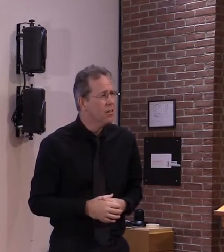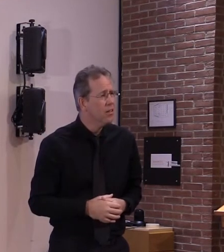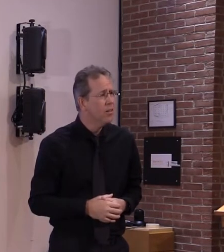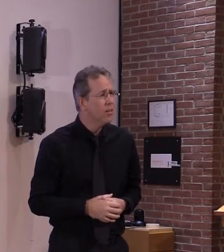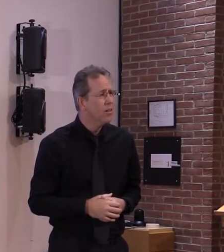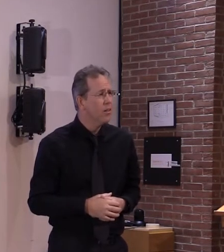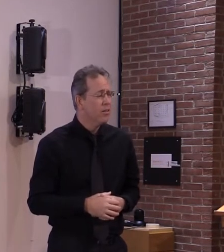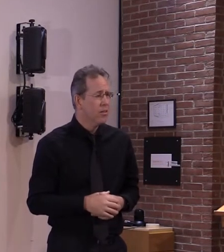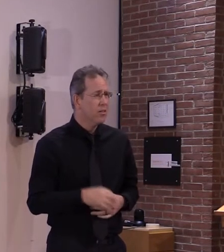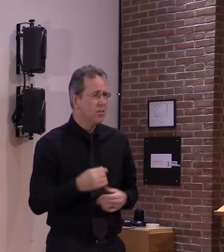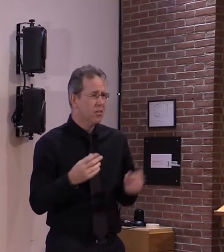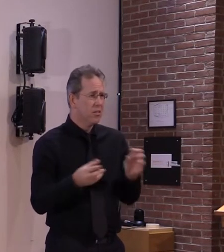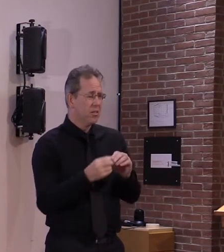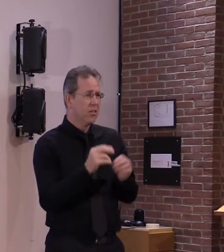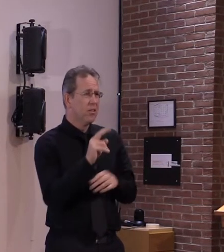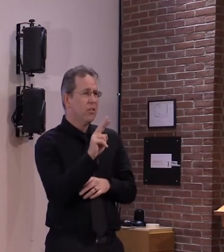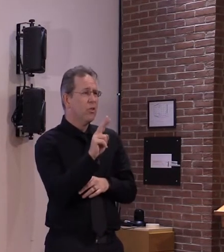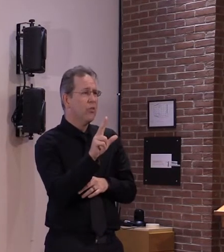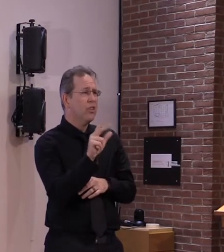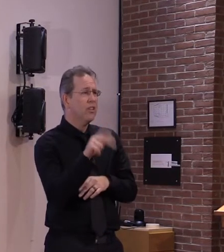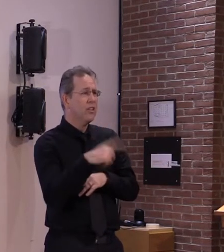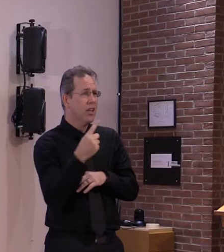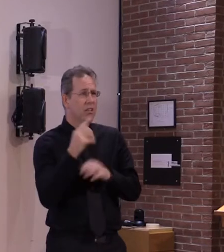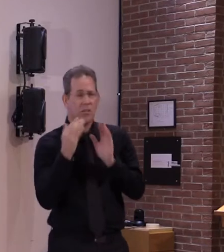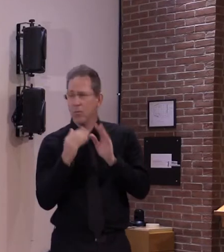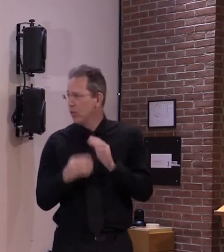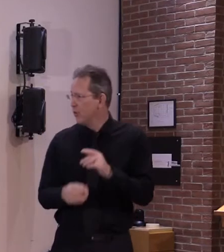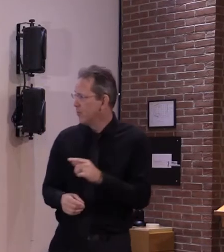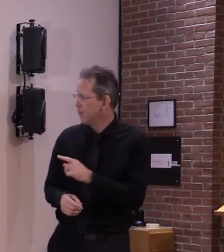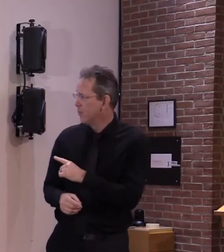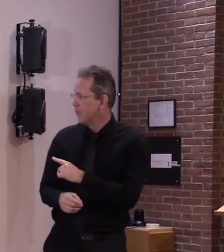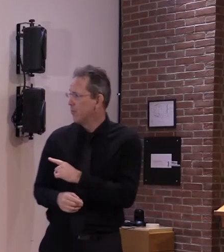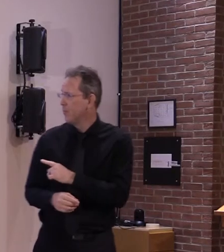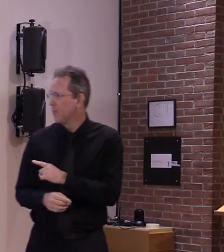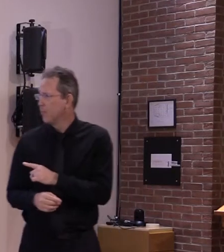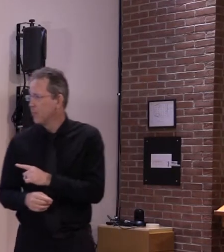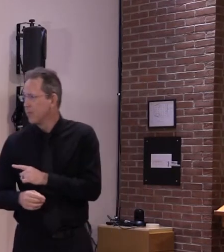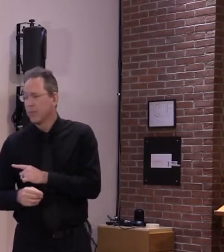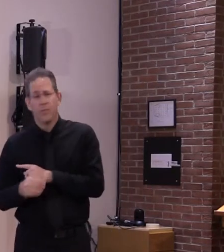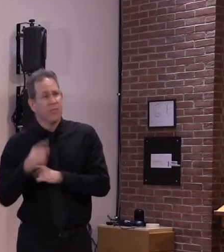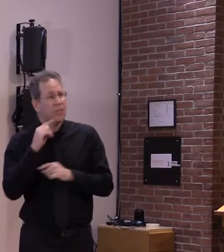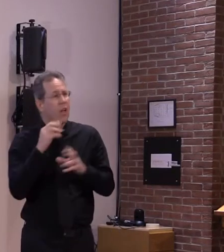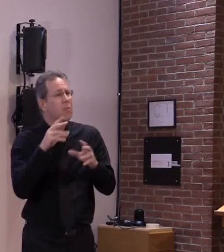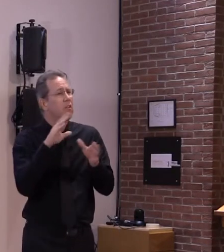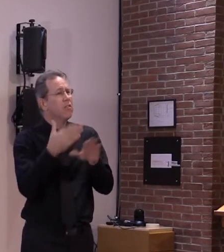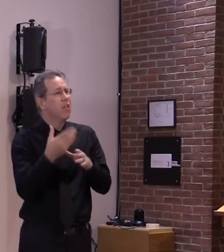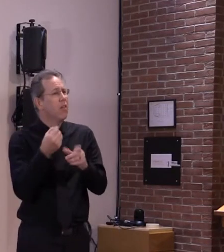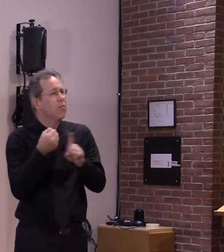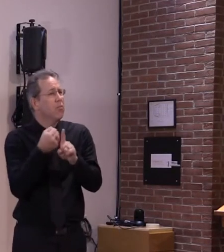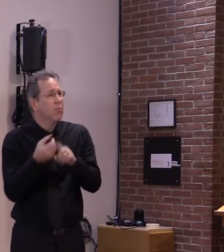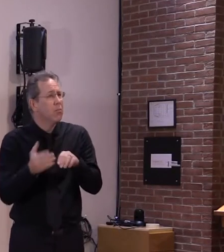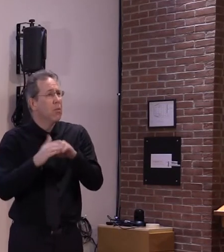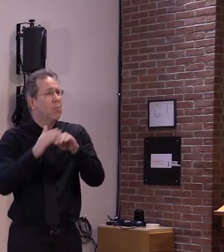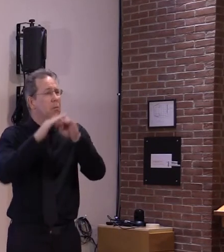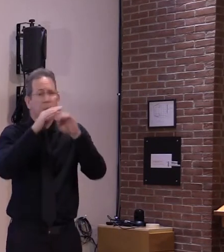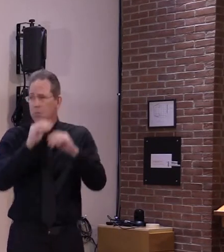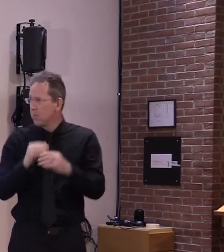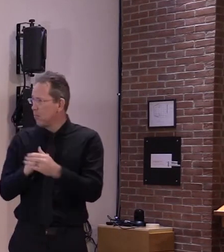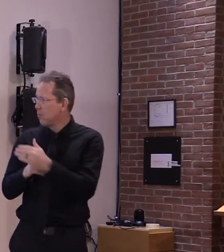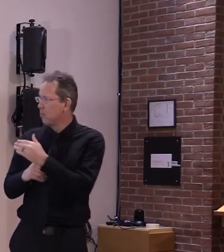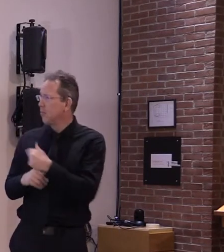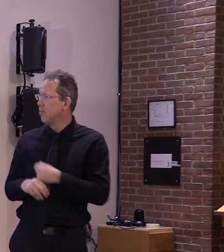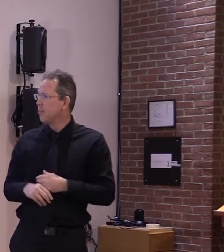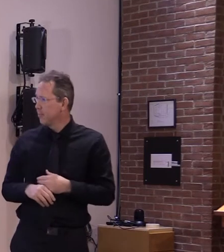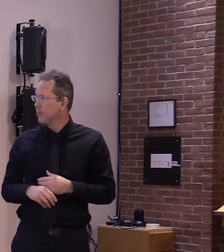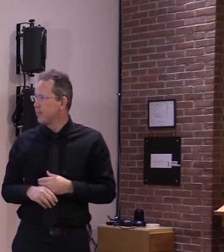the highest rate for deaths we have experienced to date as dr levine mentioned here at